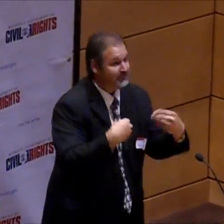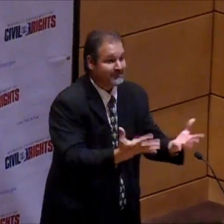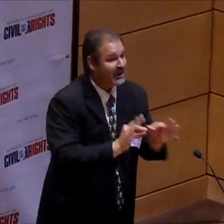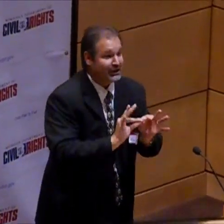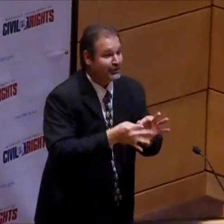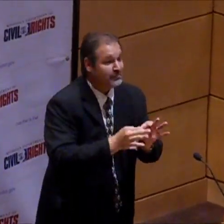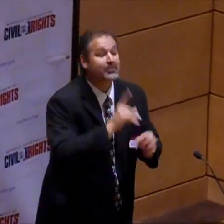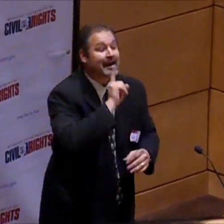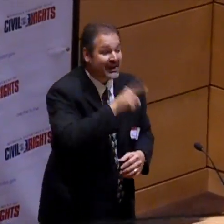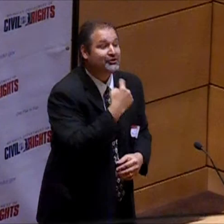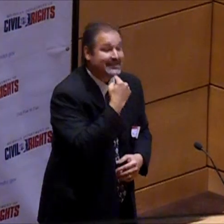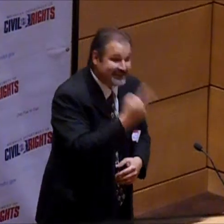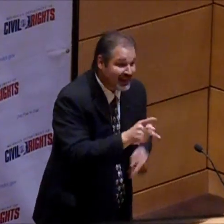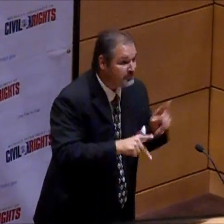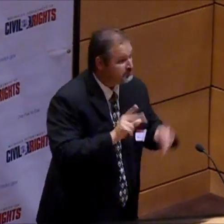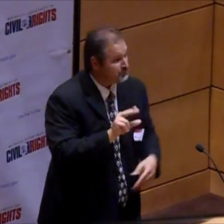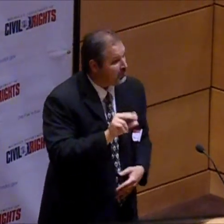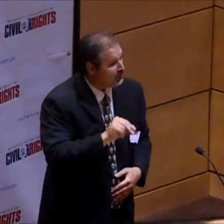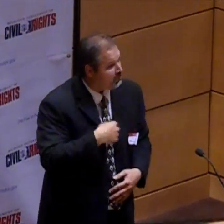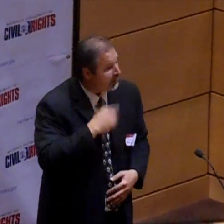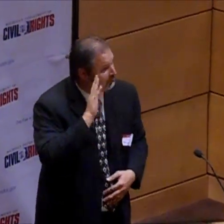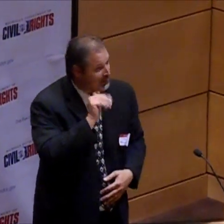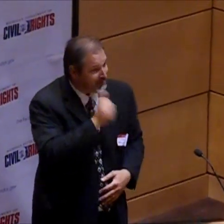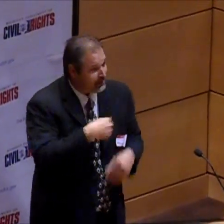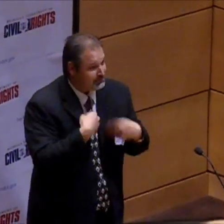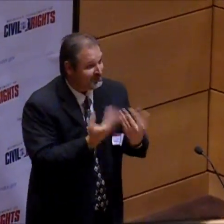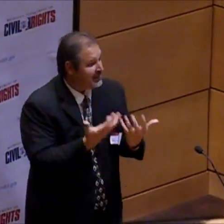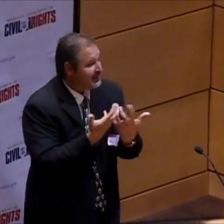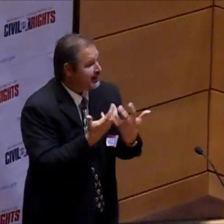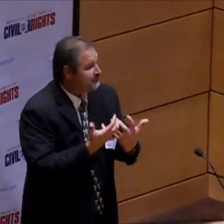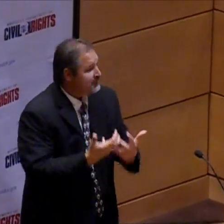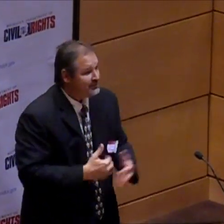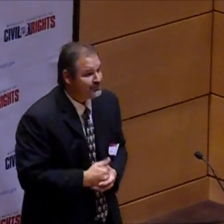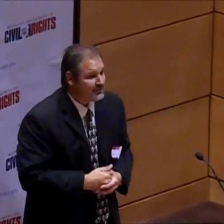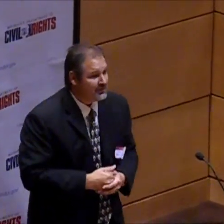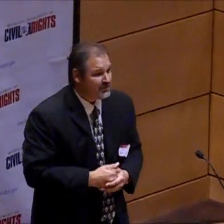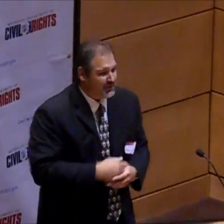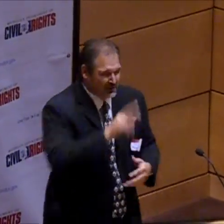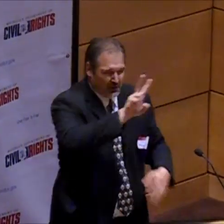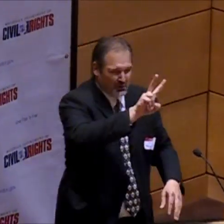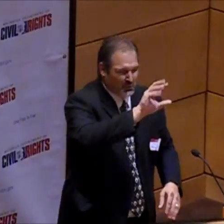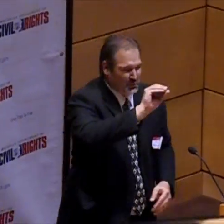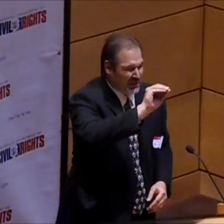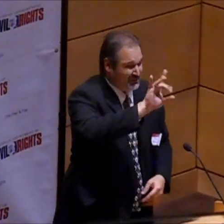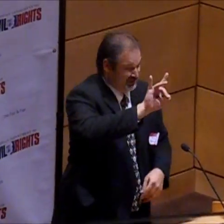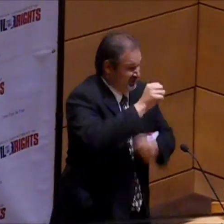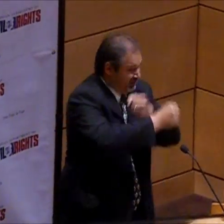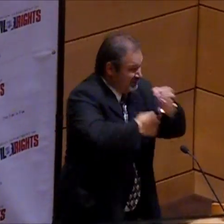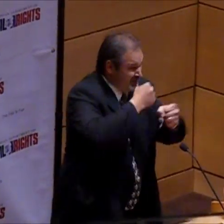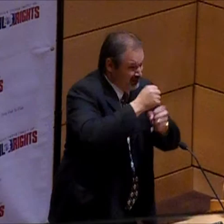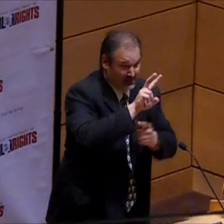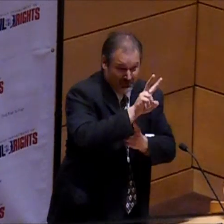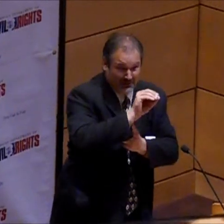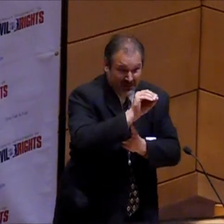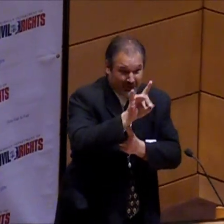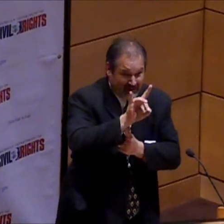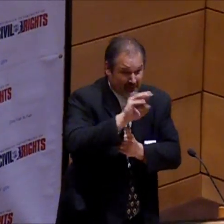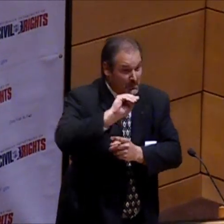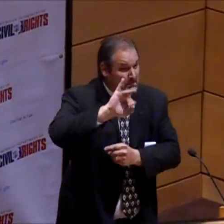They refuse to provide insurgers. And we have to tell people, no, we're not going to provide accommodations for you. In the year 2008,